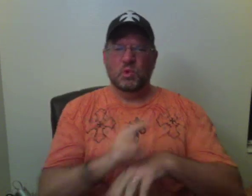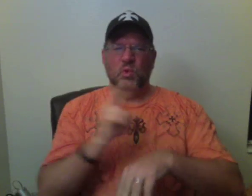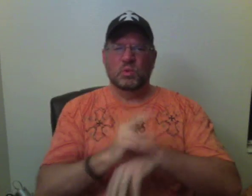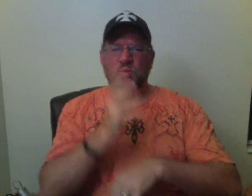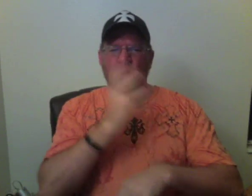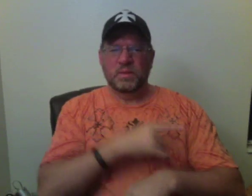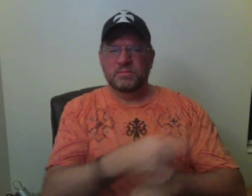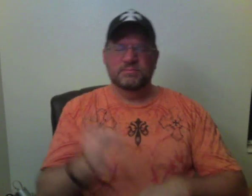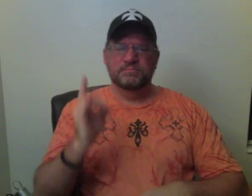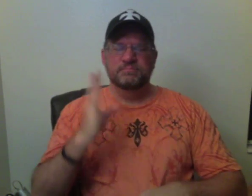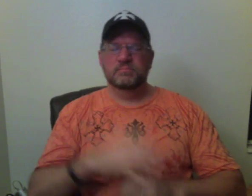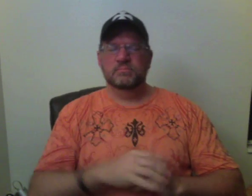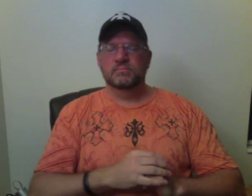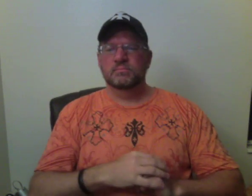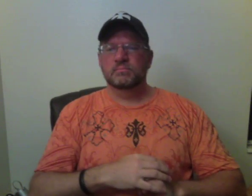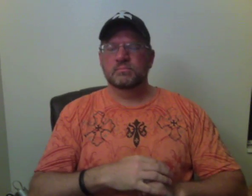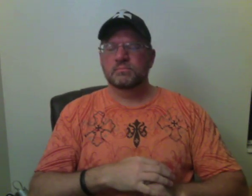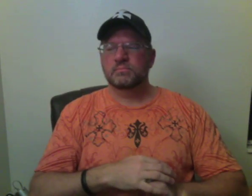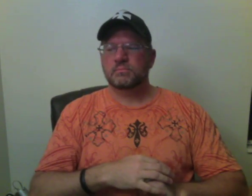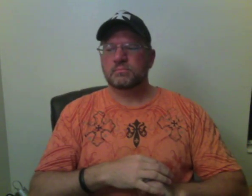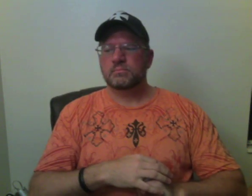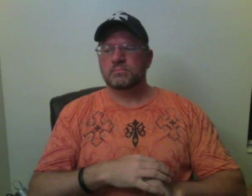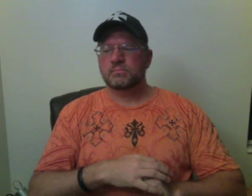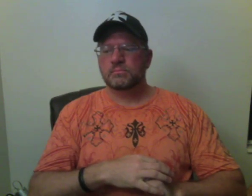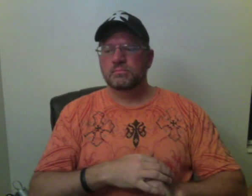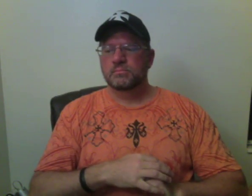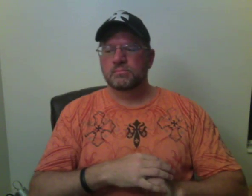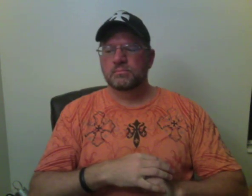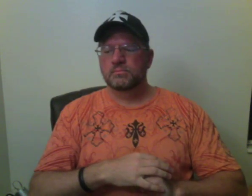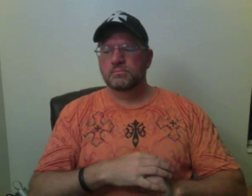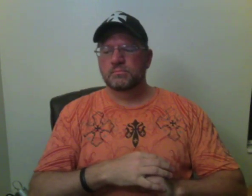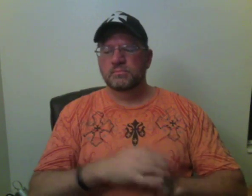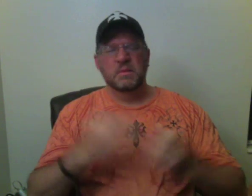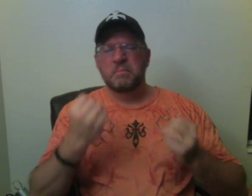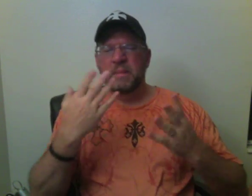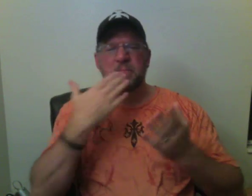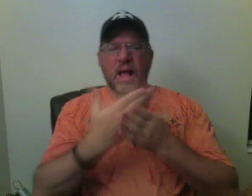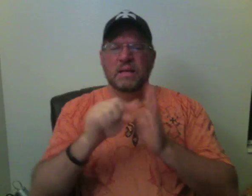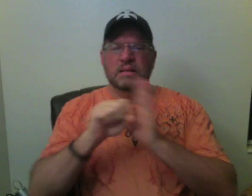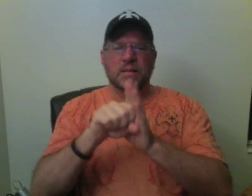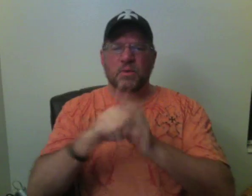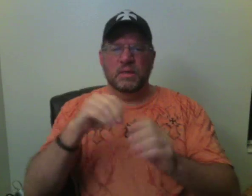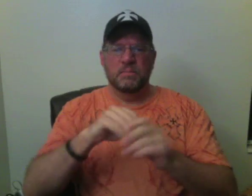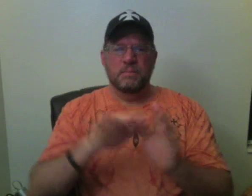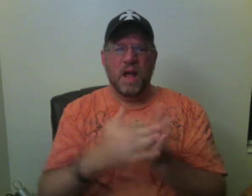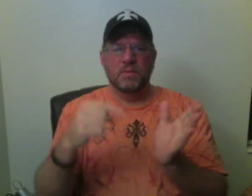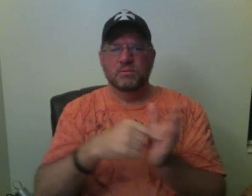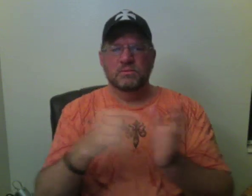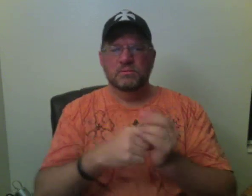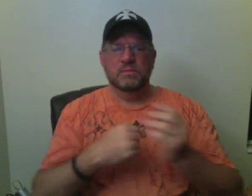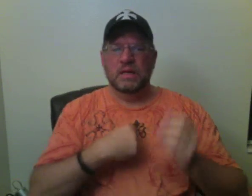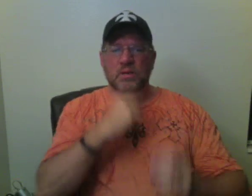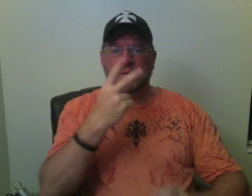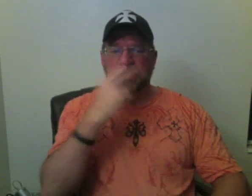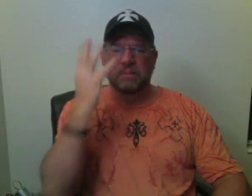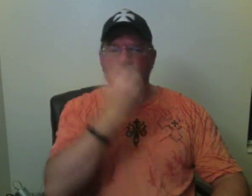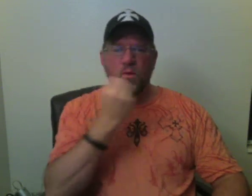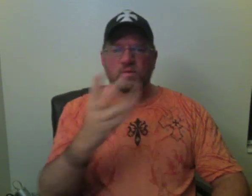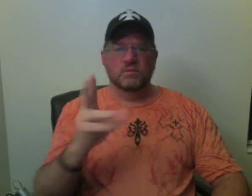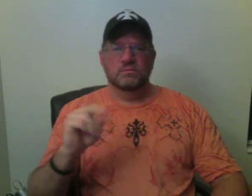What is going on? Jane ordered a toxicology report, which, in fact, could damage my client's reputation. I'm sure Jane had